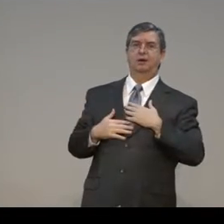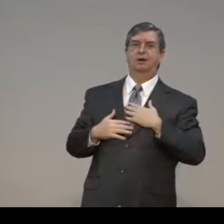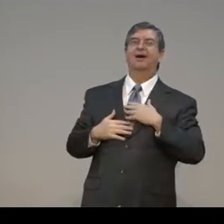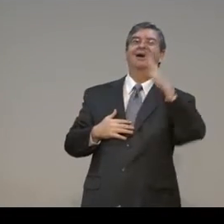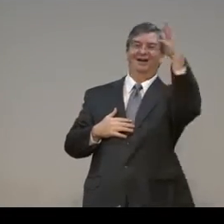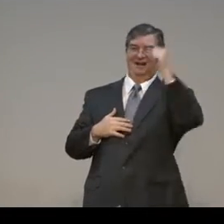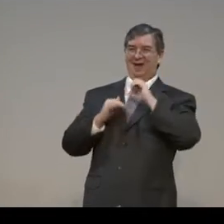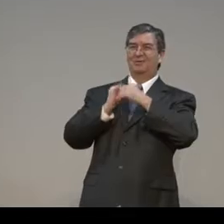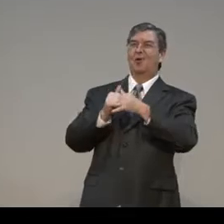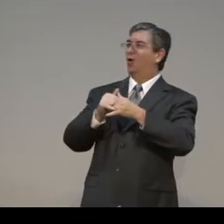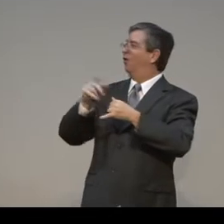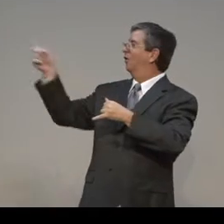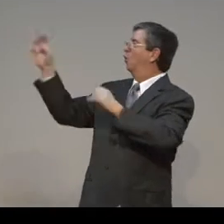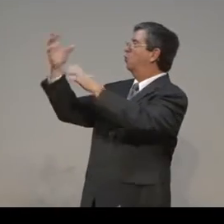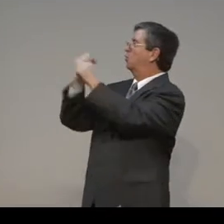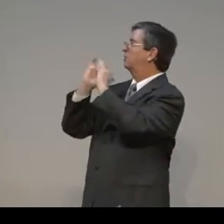I'm not going to point out anybody.